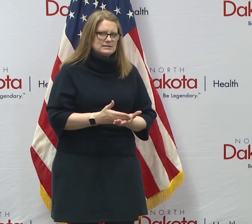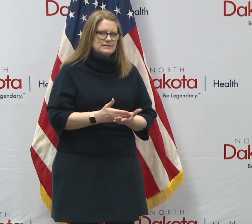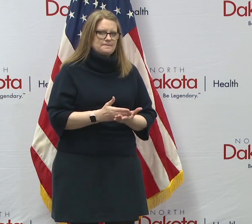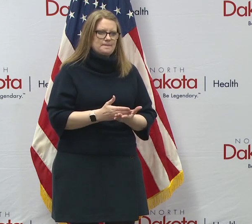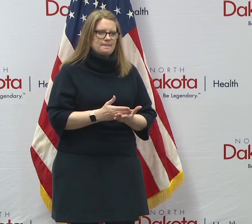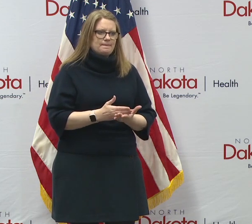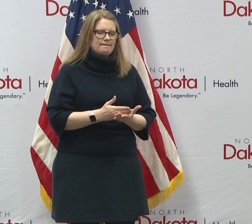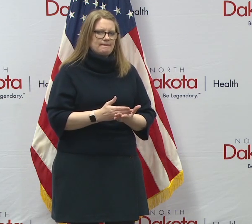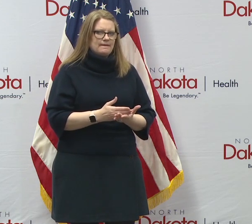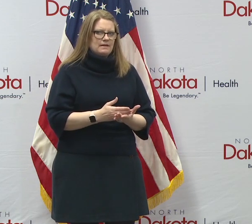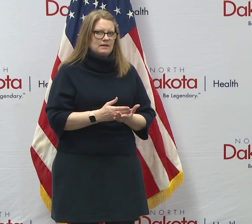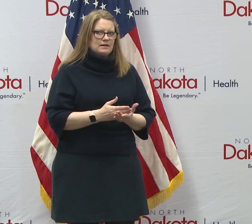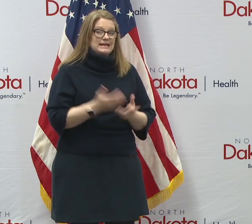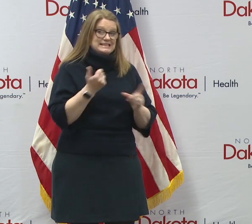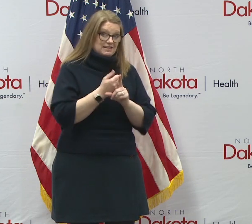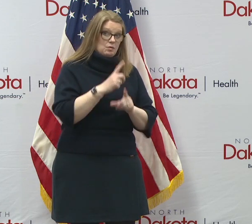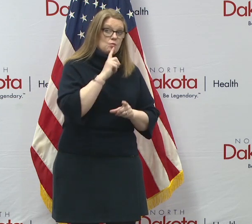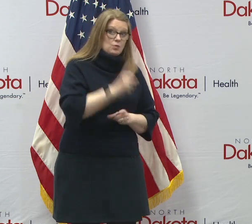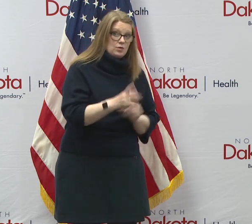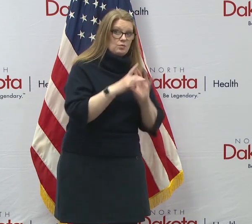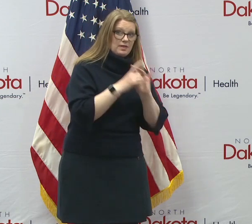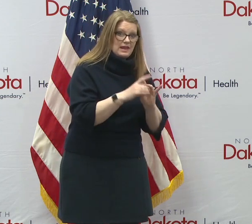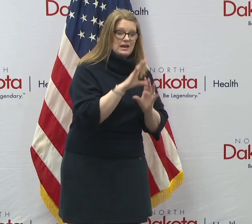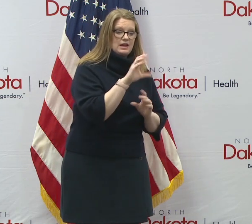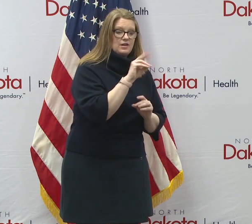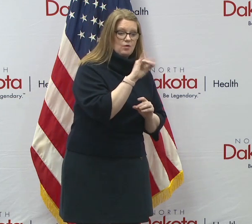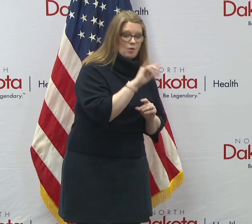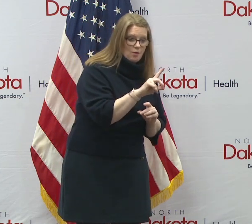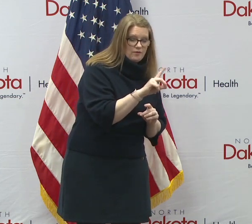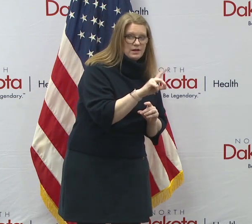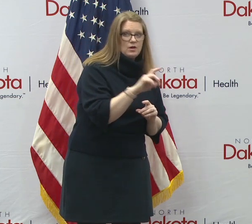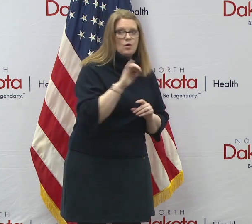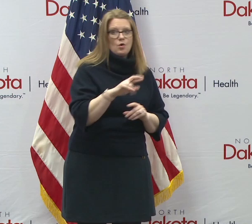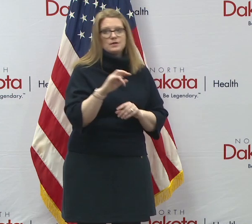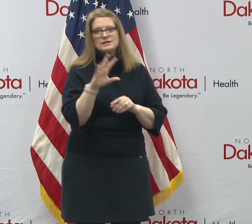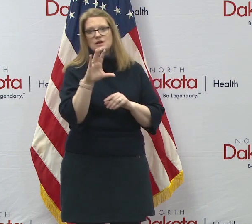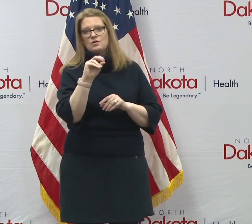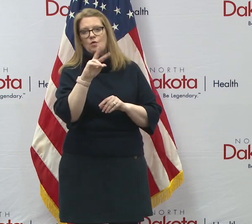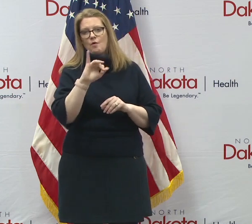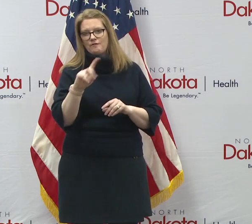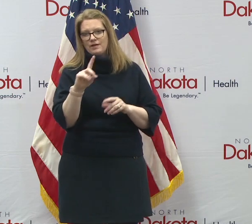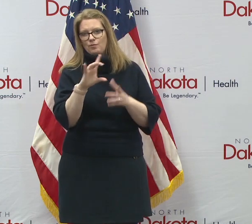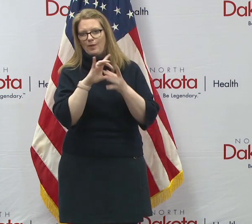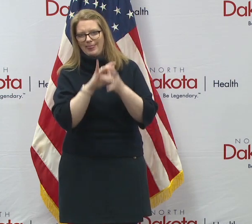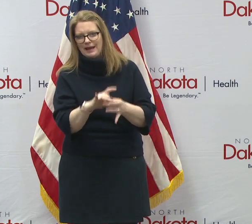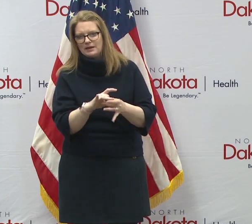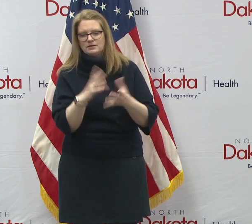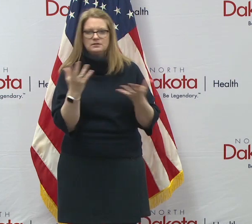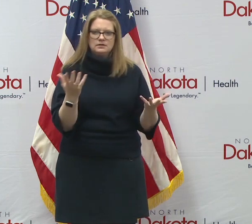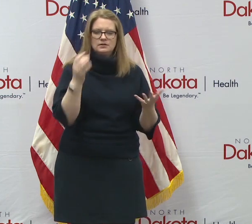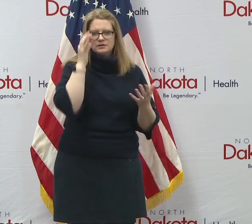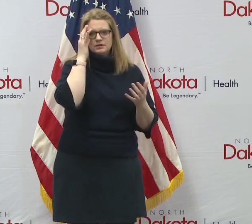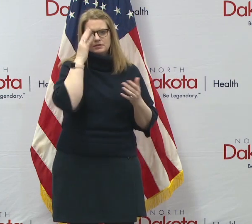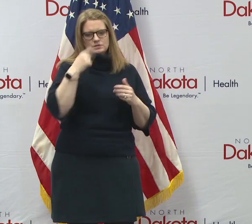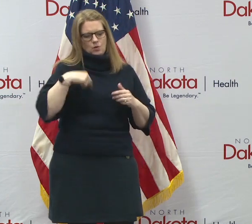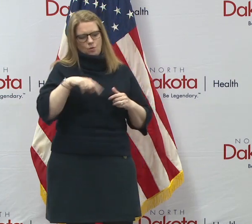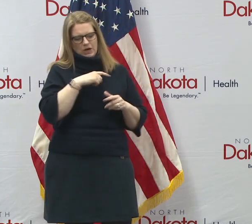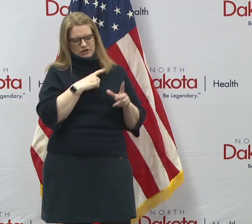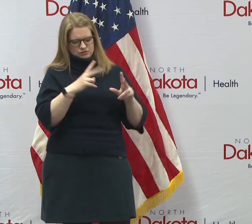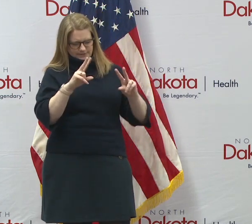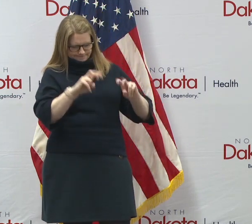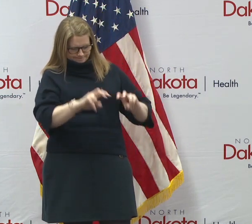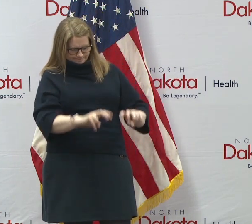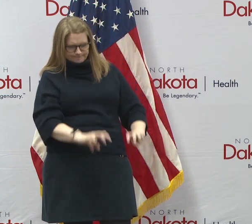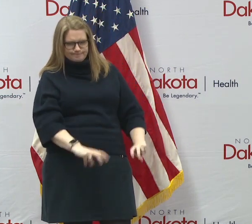truly related to COVID or is it COVID related? And so we are doing, um, education and looking at the, the